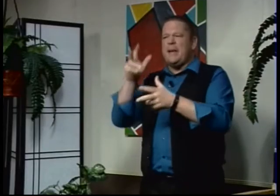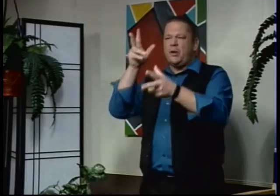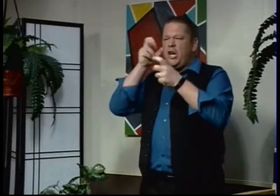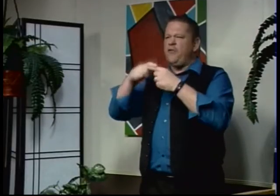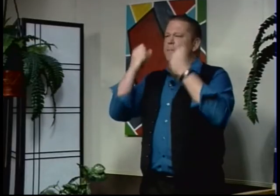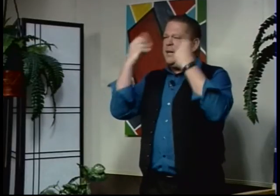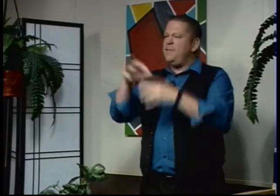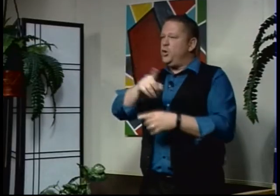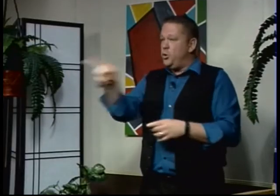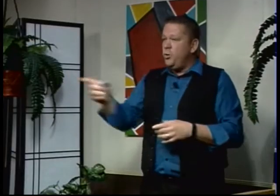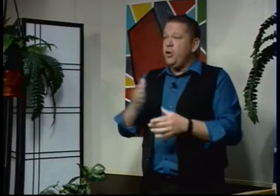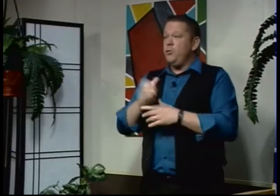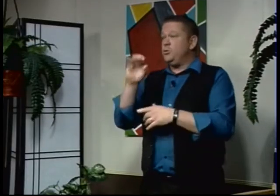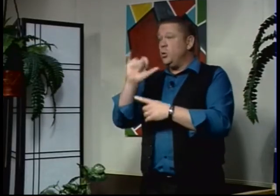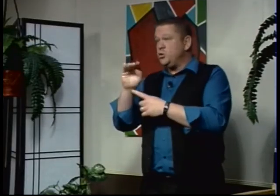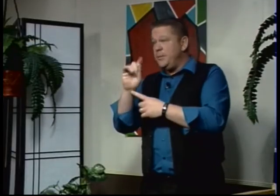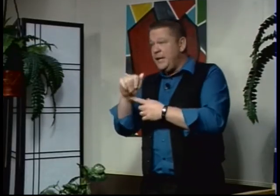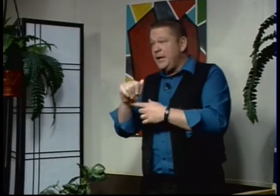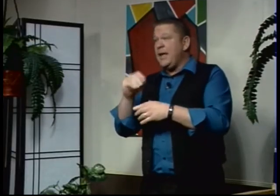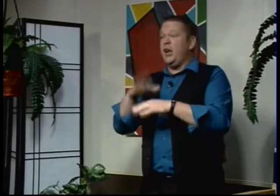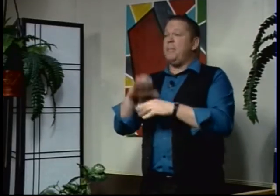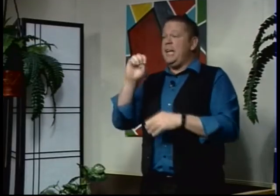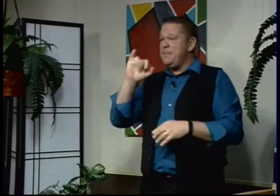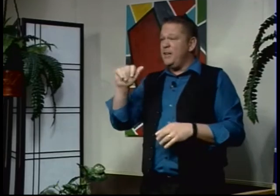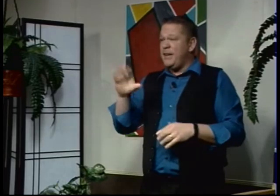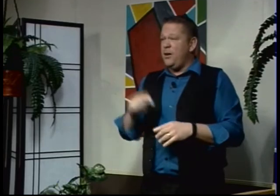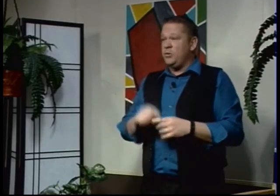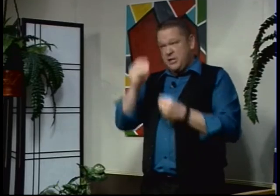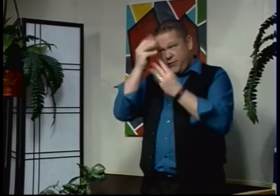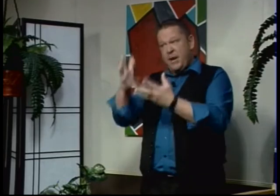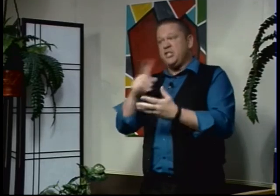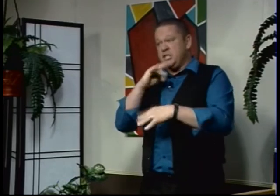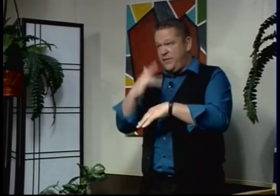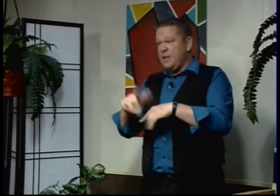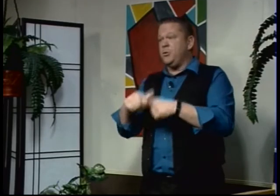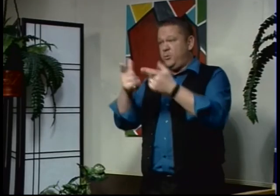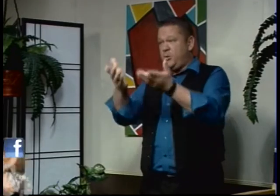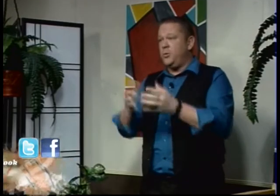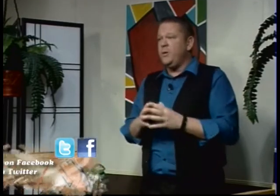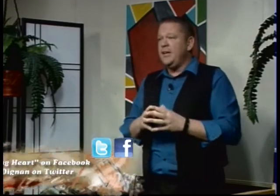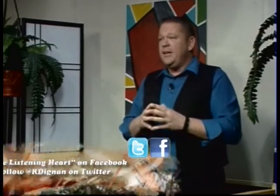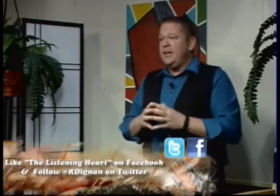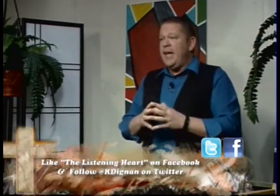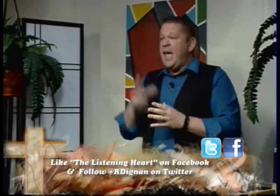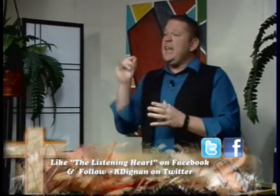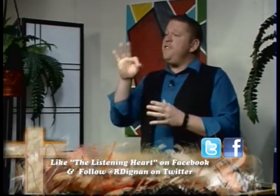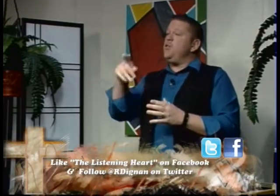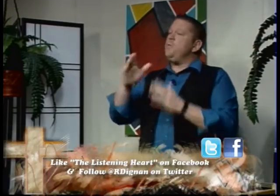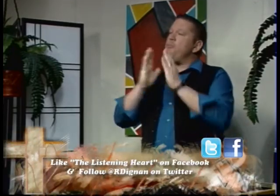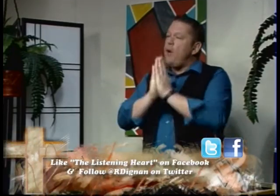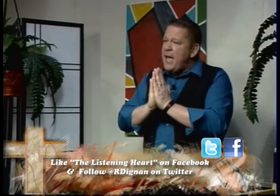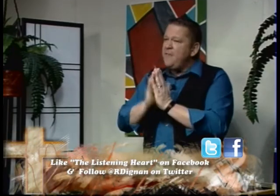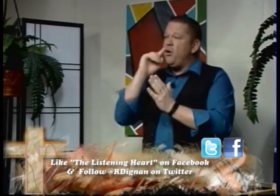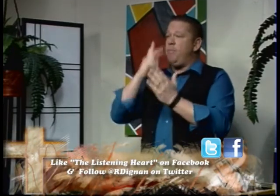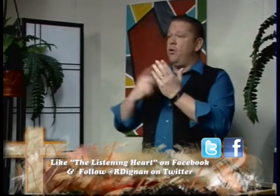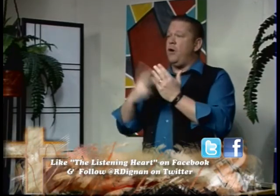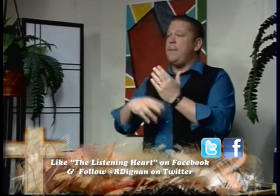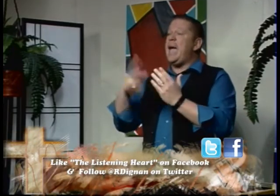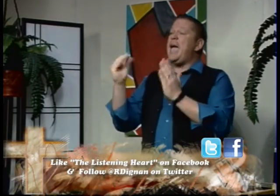able to hear from many of you through social media and on my email account, which the information is available to you. And if you would pray for our program and